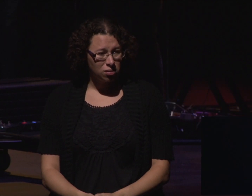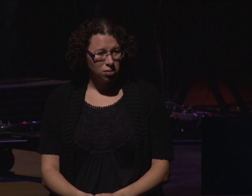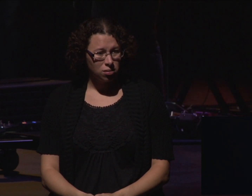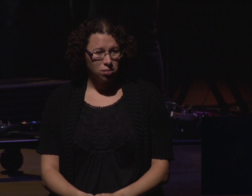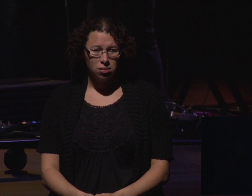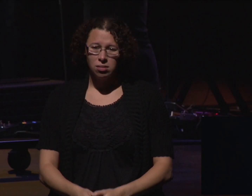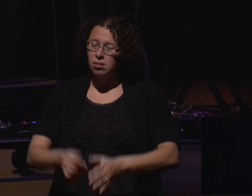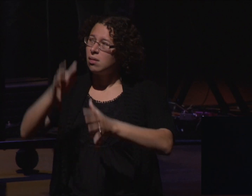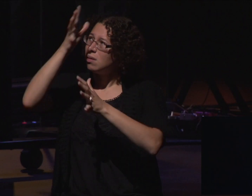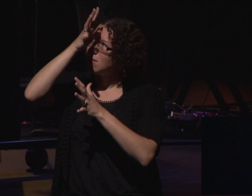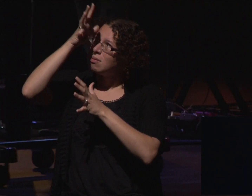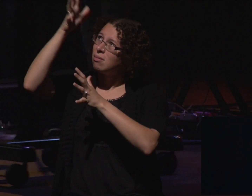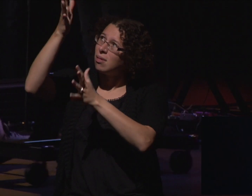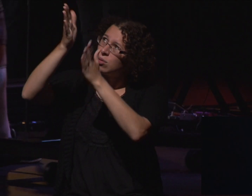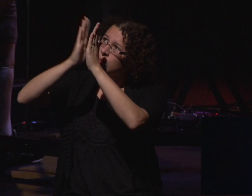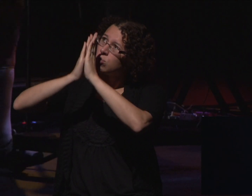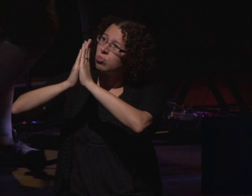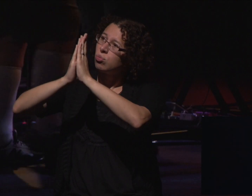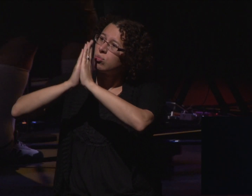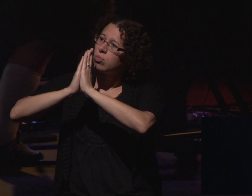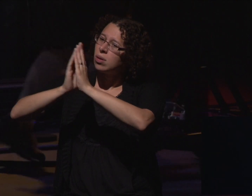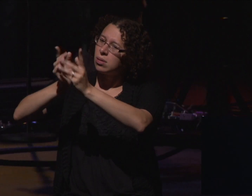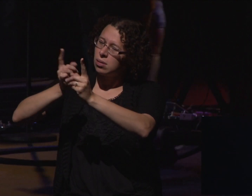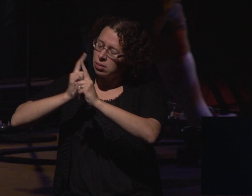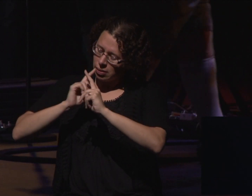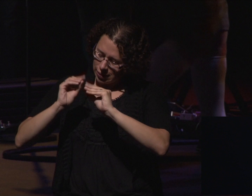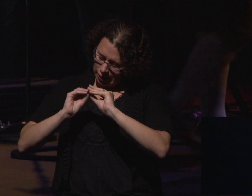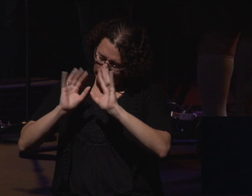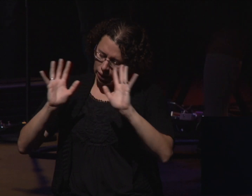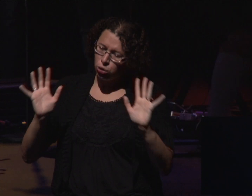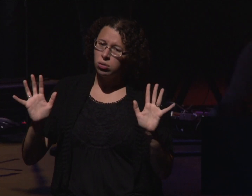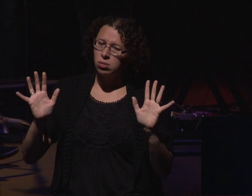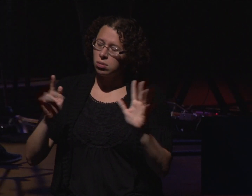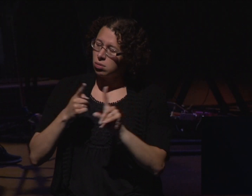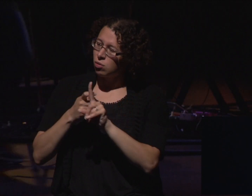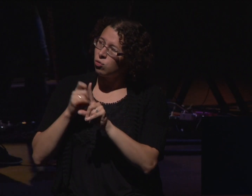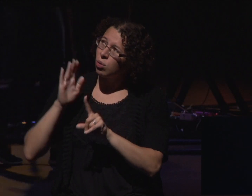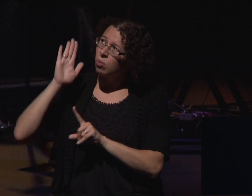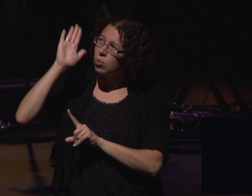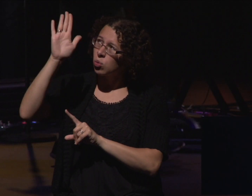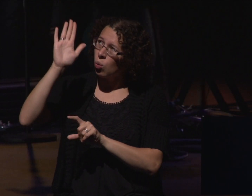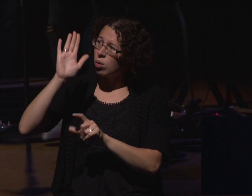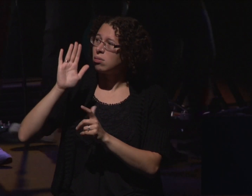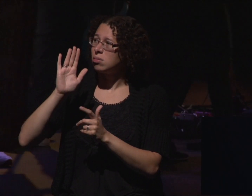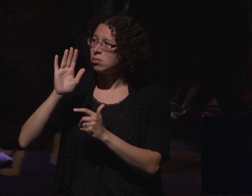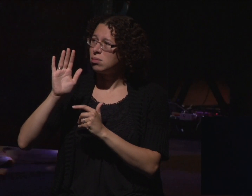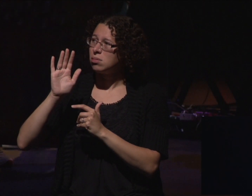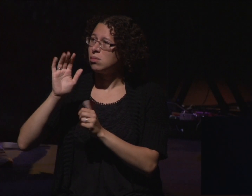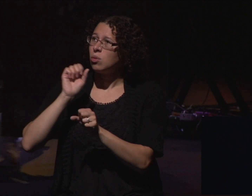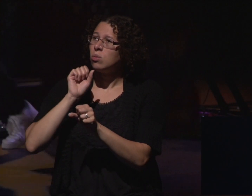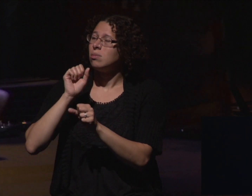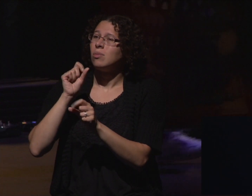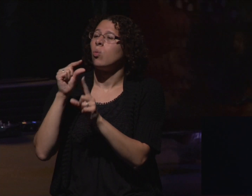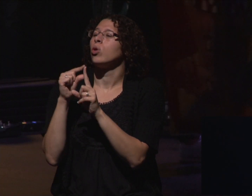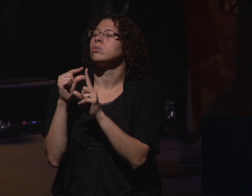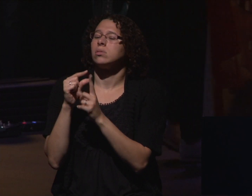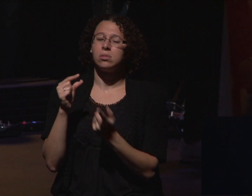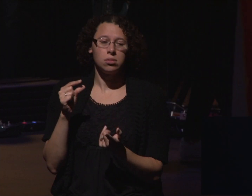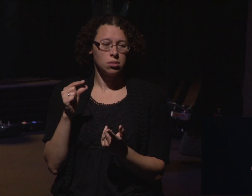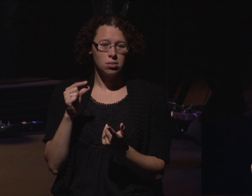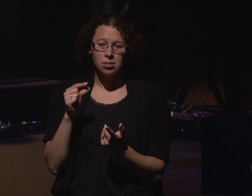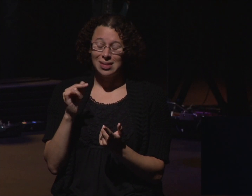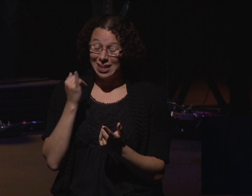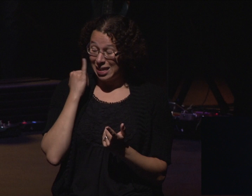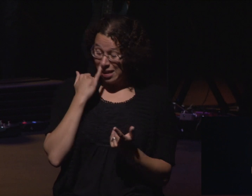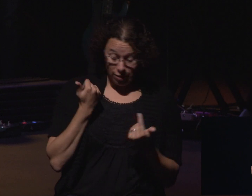And Father, I pray that you would give us clarity from your word. Forgive us when we try to fix it all ourselves